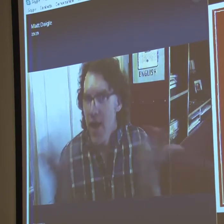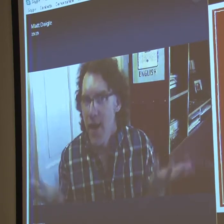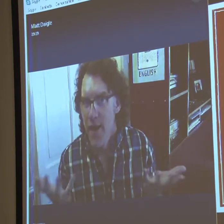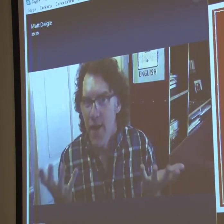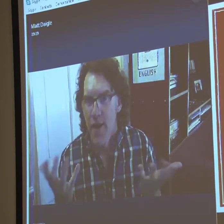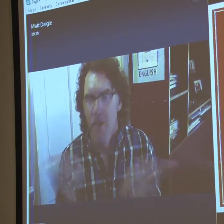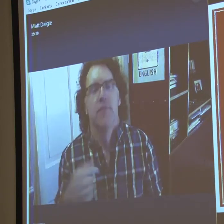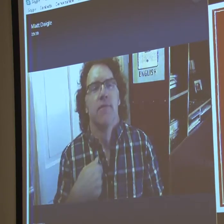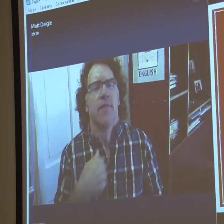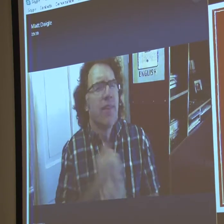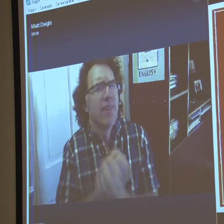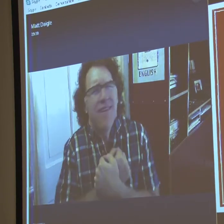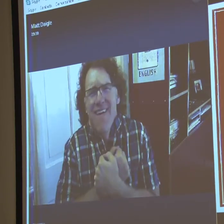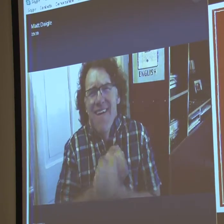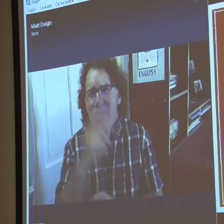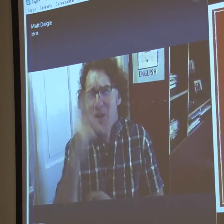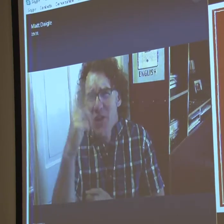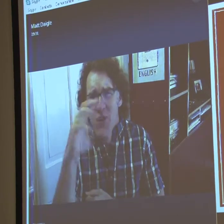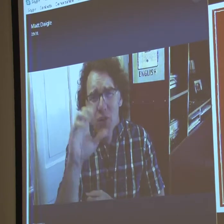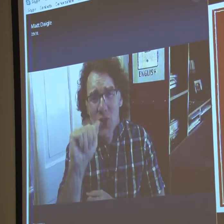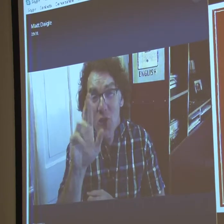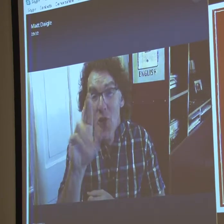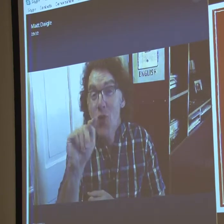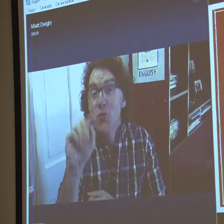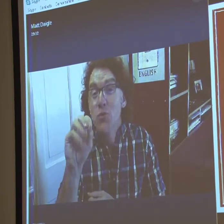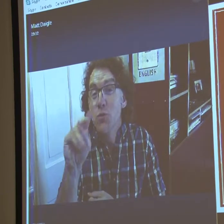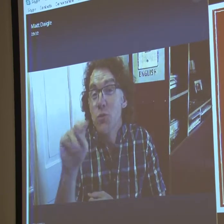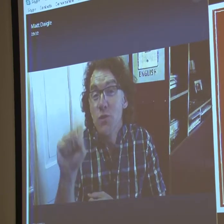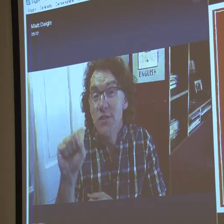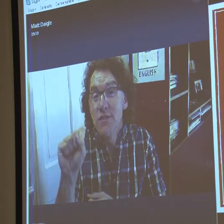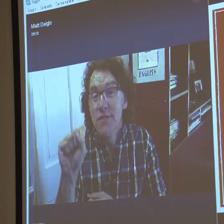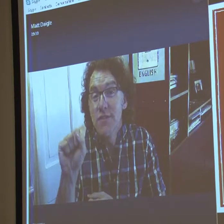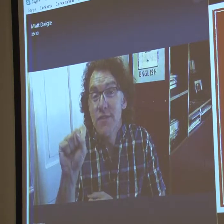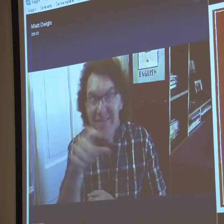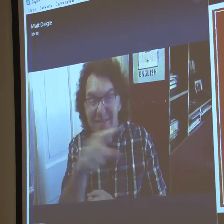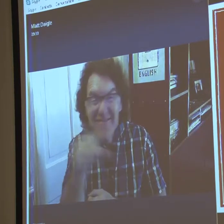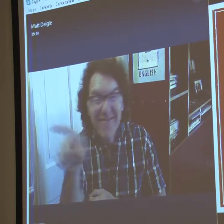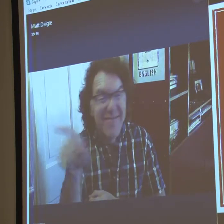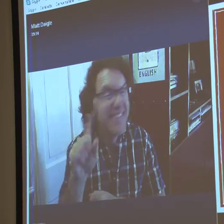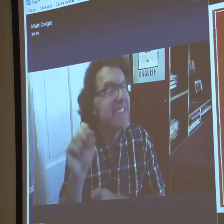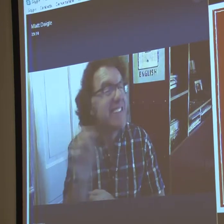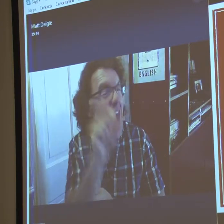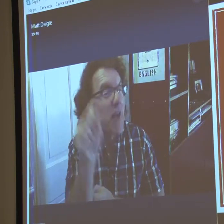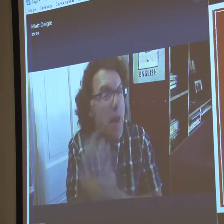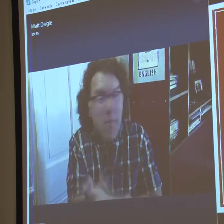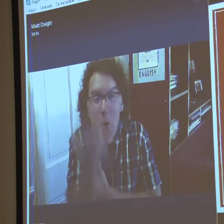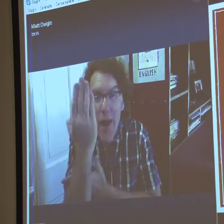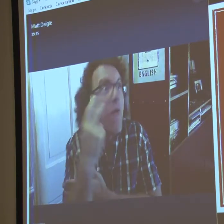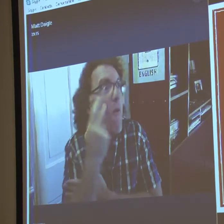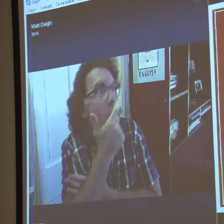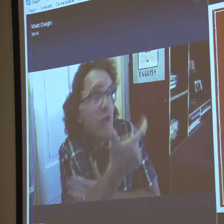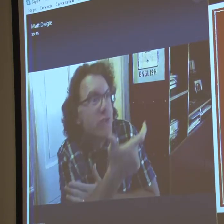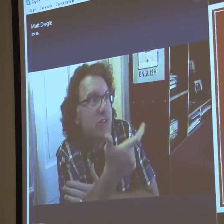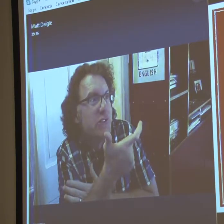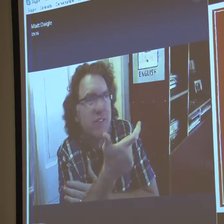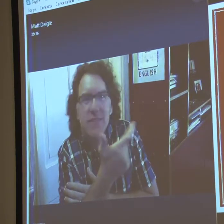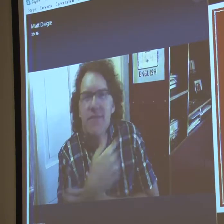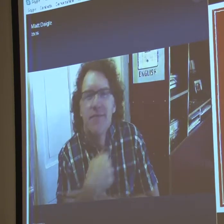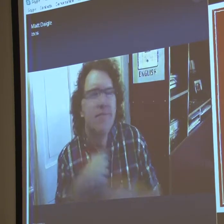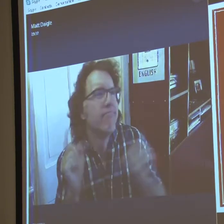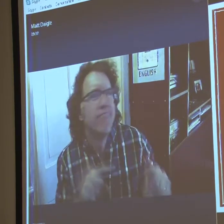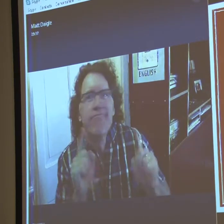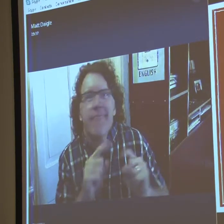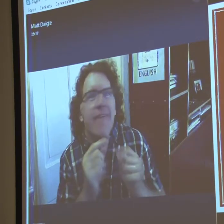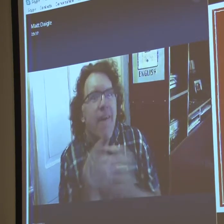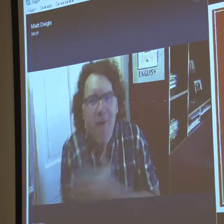to joke around with one another. And we did that a lot. And I love cartoons in particular. Saturday morning,